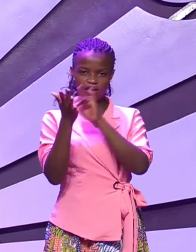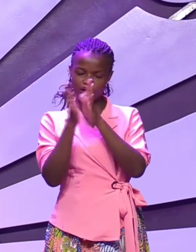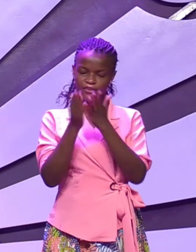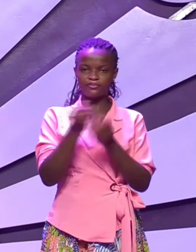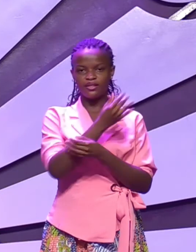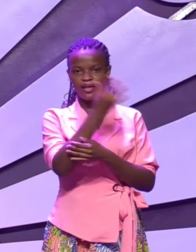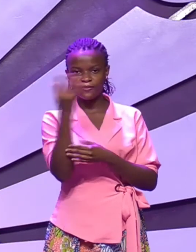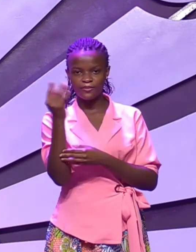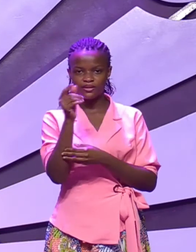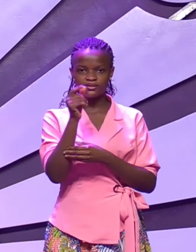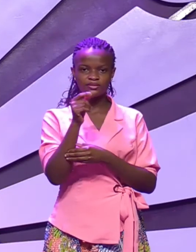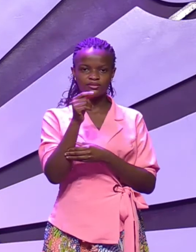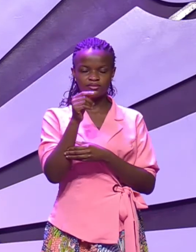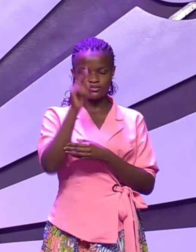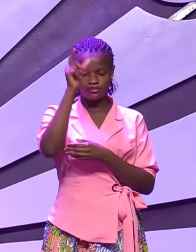Numbers 20 verse 10